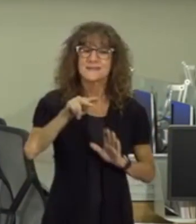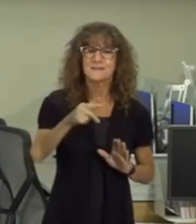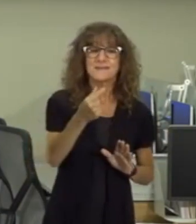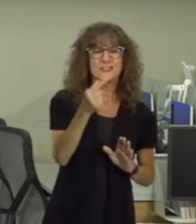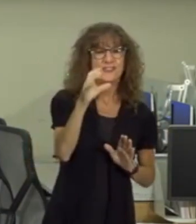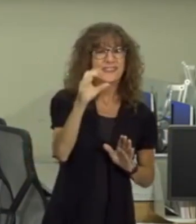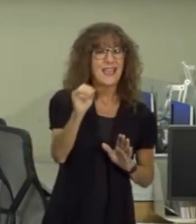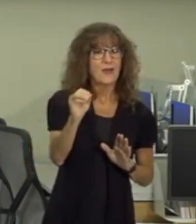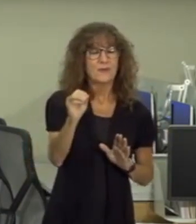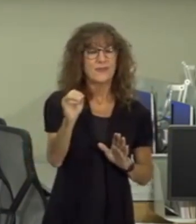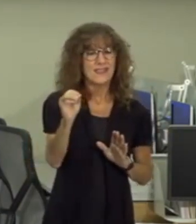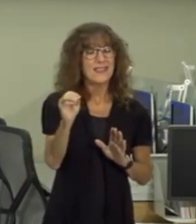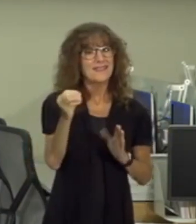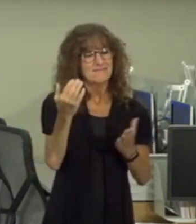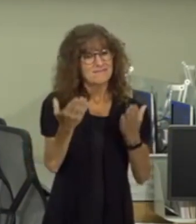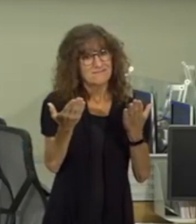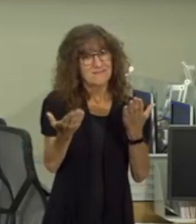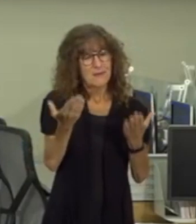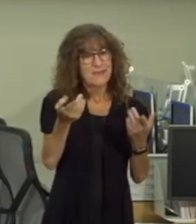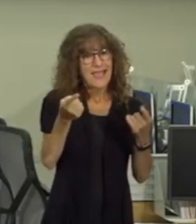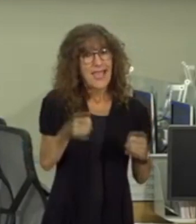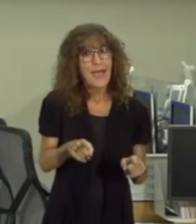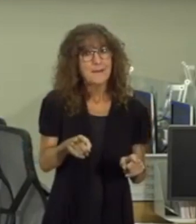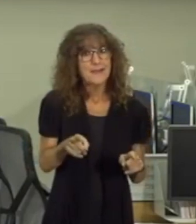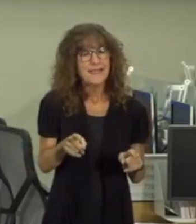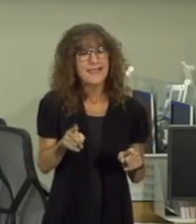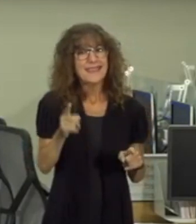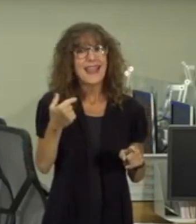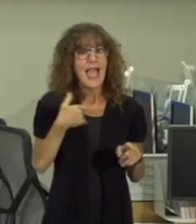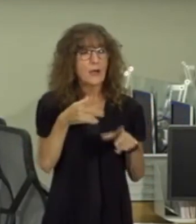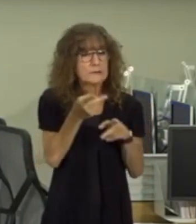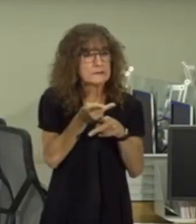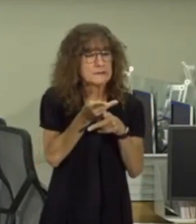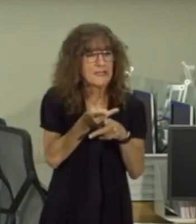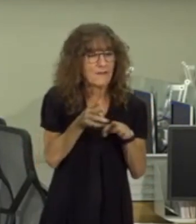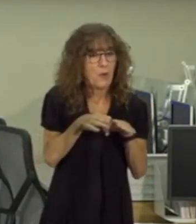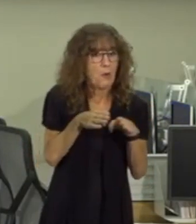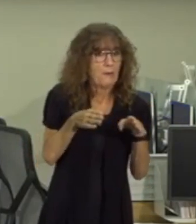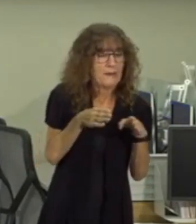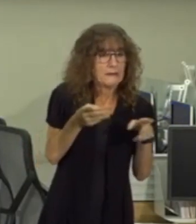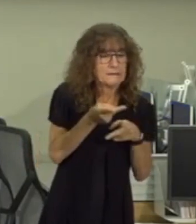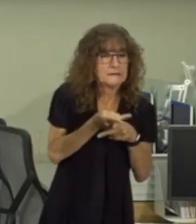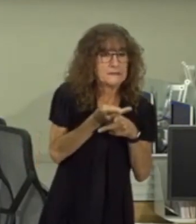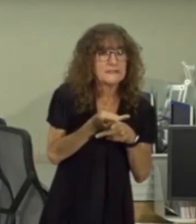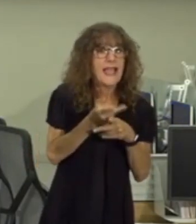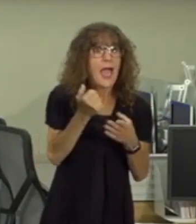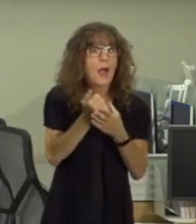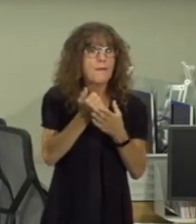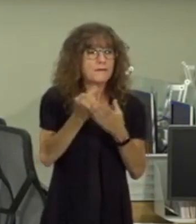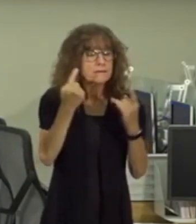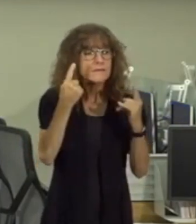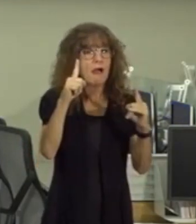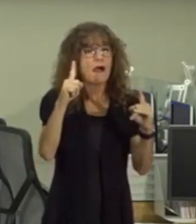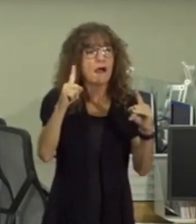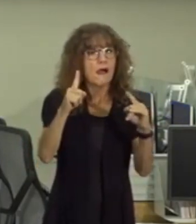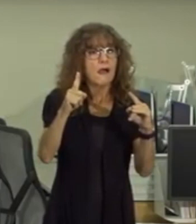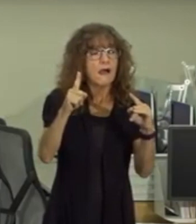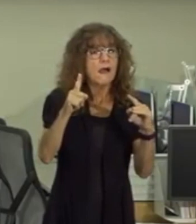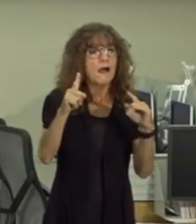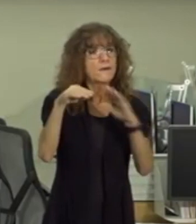our cautious reopening approach has helped us succeed in getting to this point in the covet fight